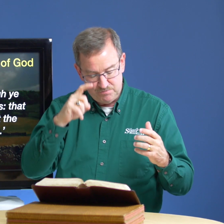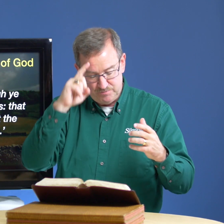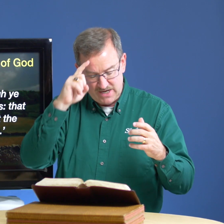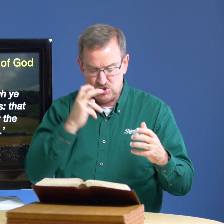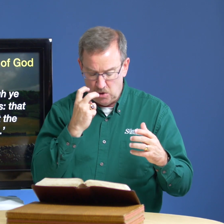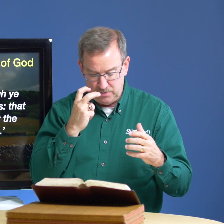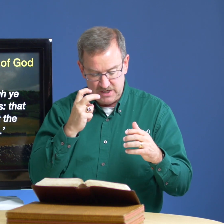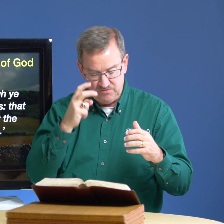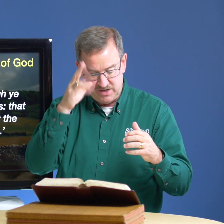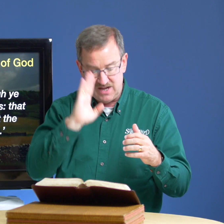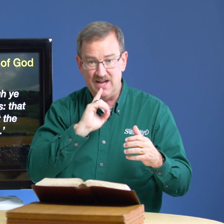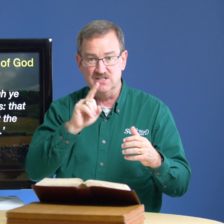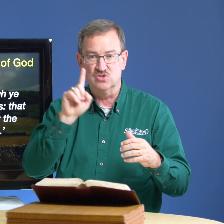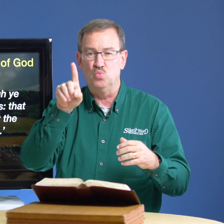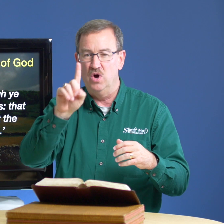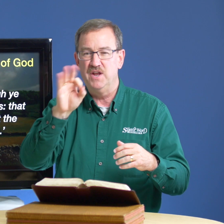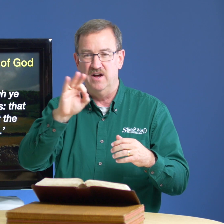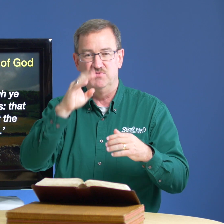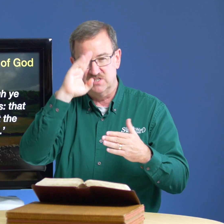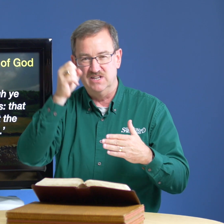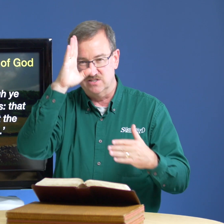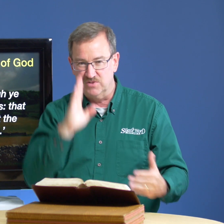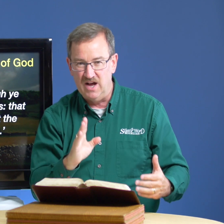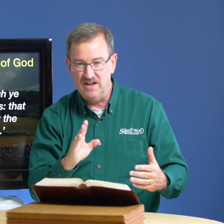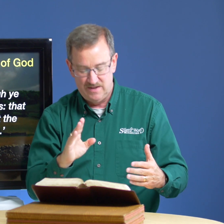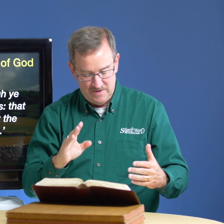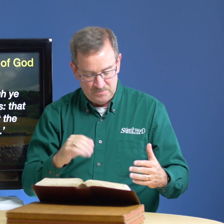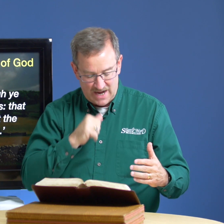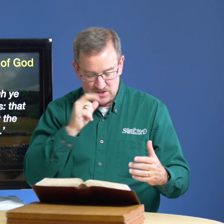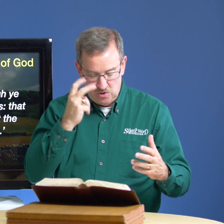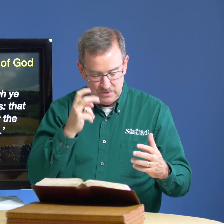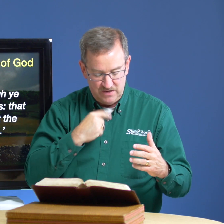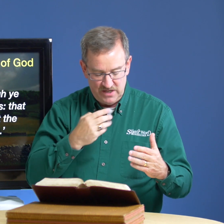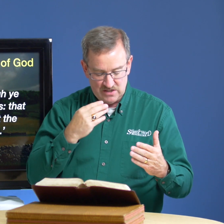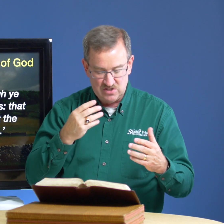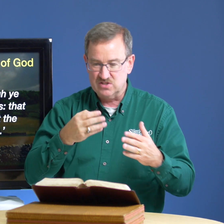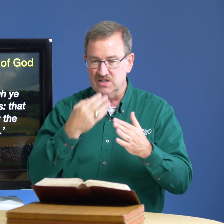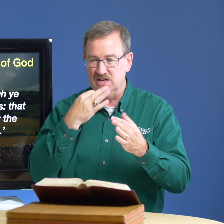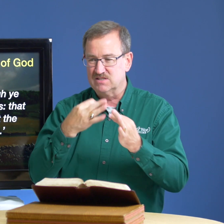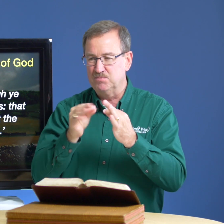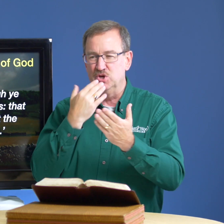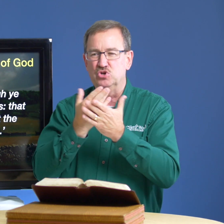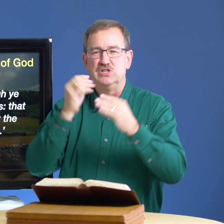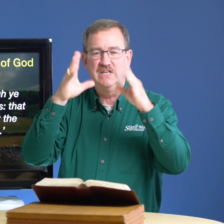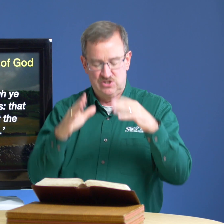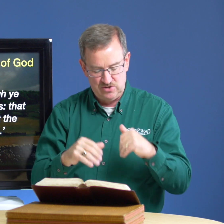i don't believe that god is just one of the sons of god i don't believe he is just uh simply a good teacher